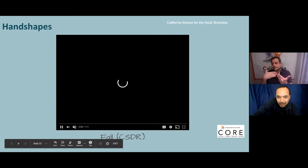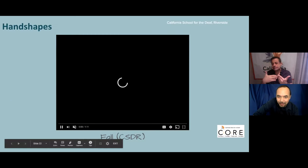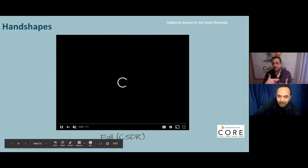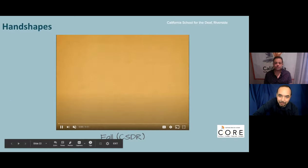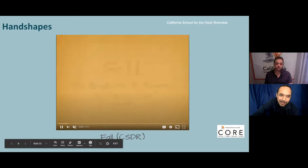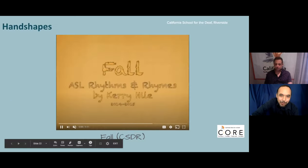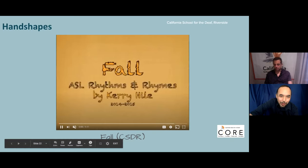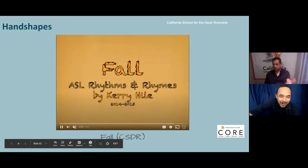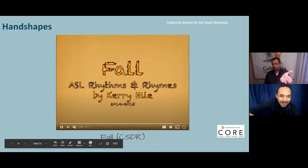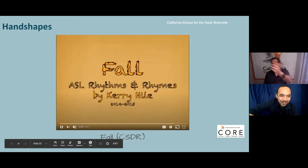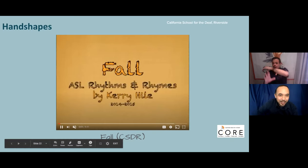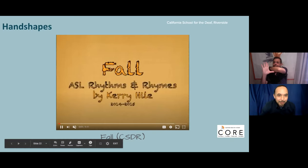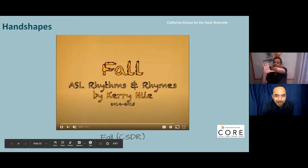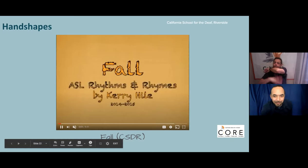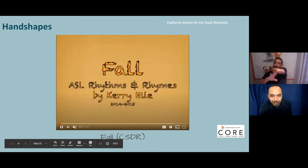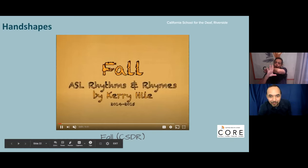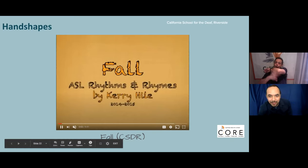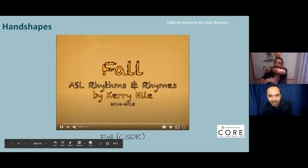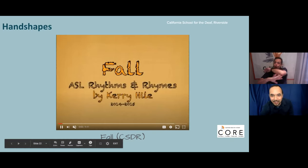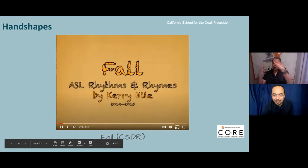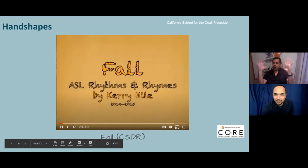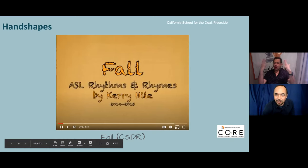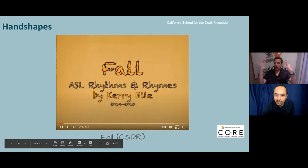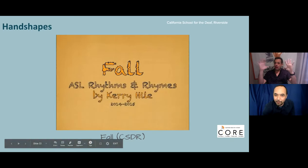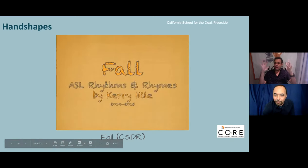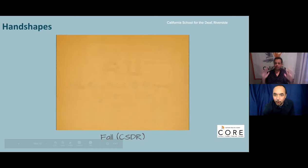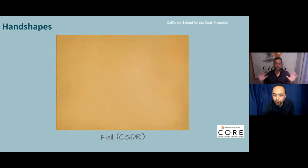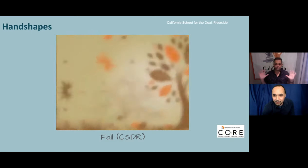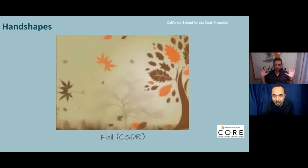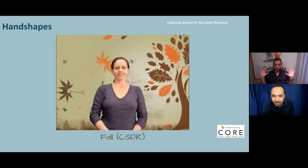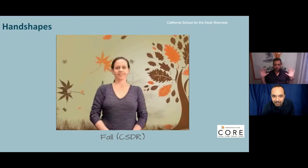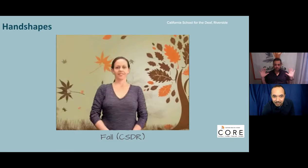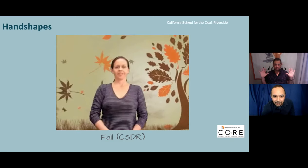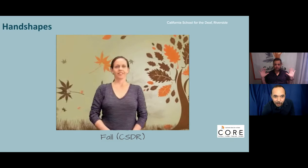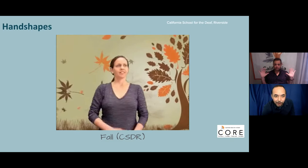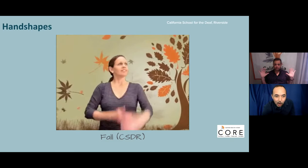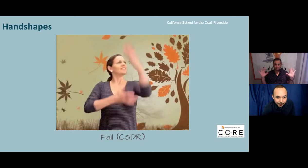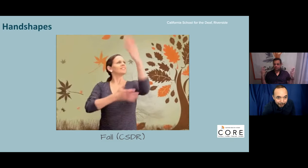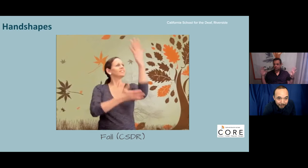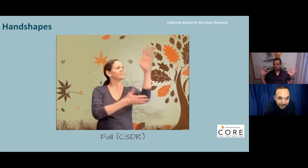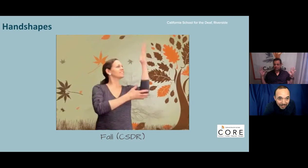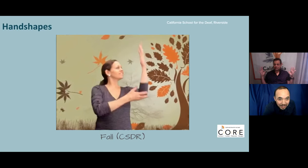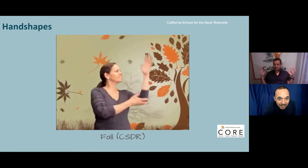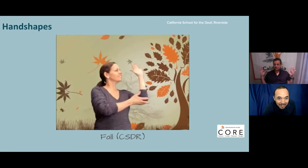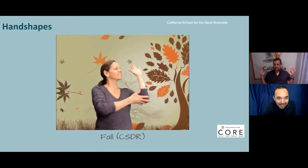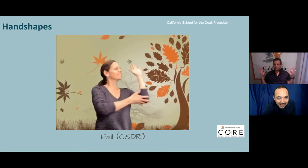So this is playing with one handshape. And this is the sign for fall, as in the season of autumn.